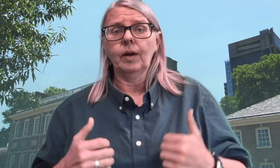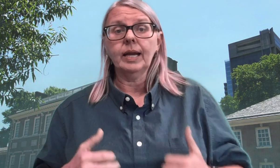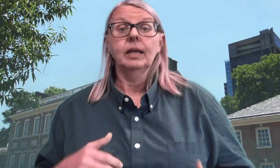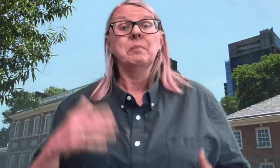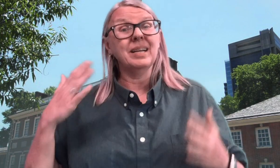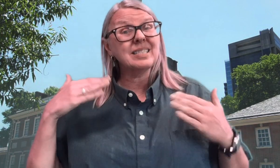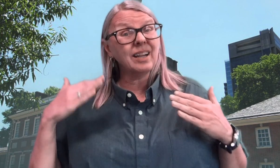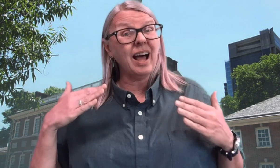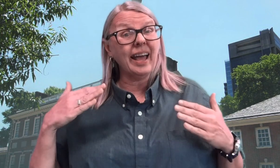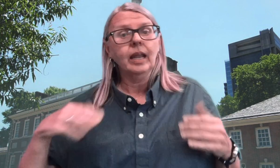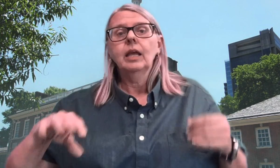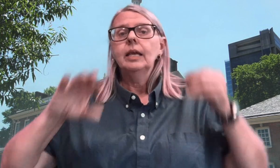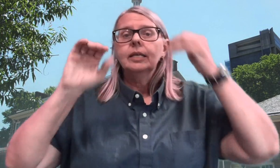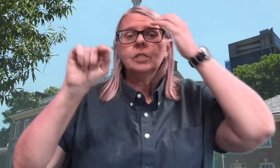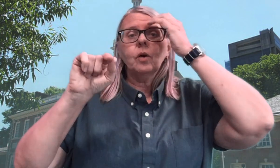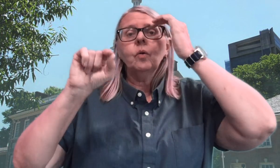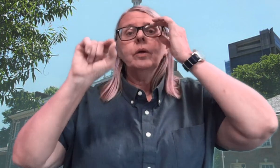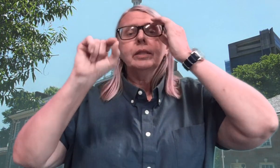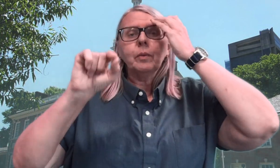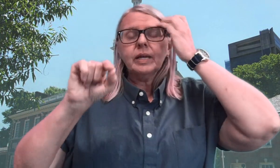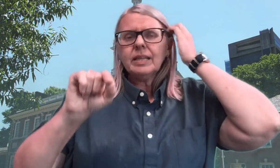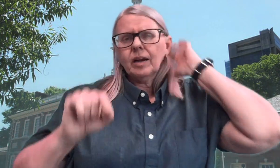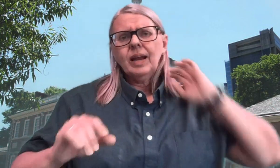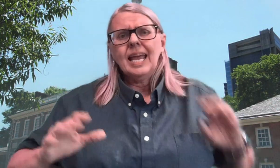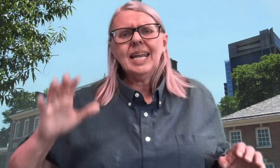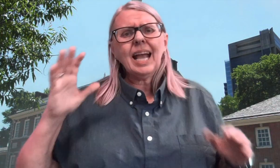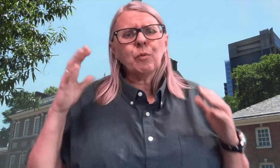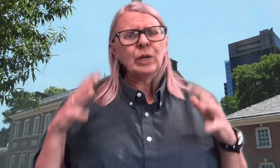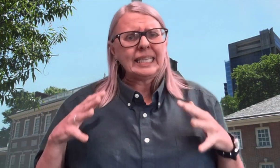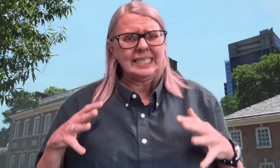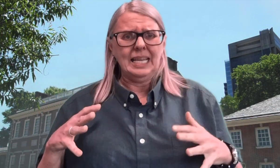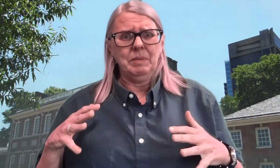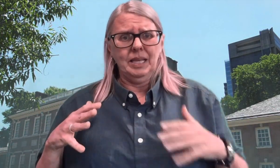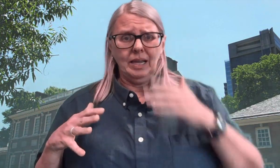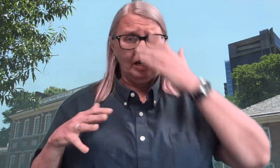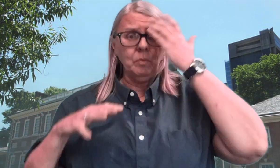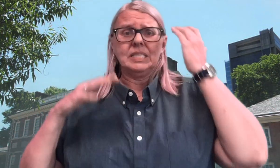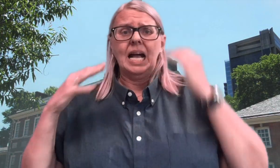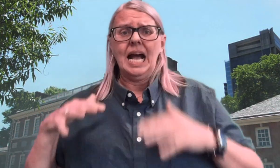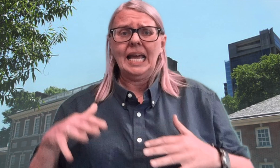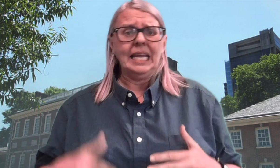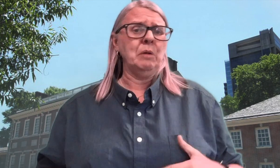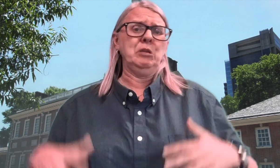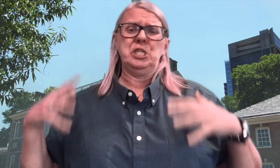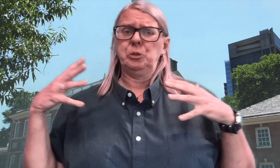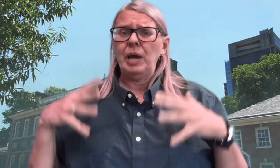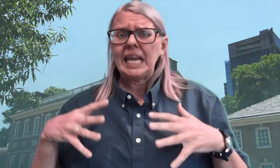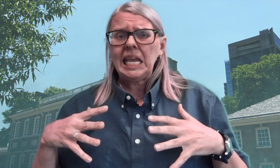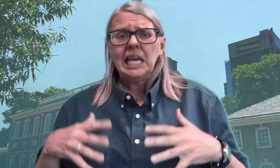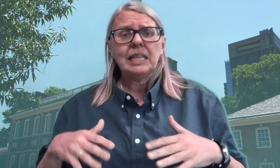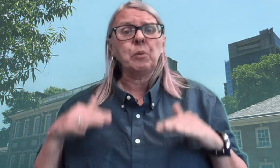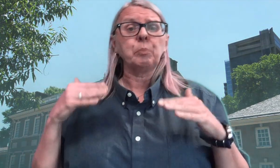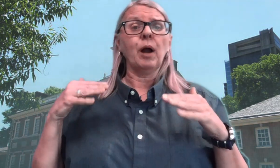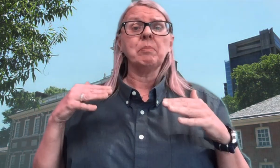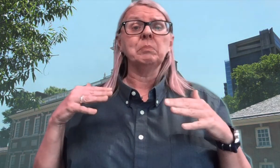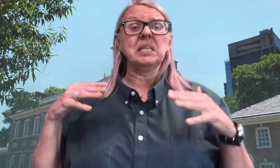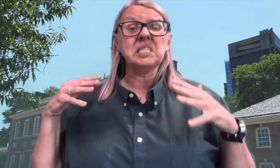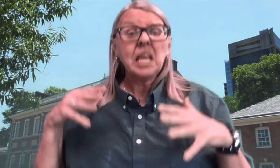right? But it is a little hot. So they were in there and it got really steamy in there. It was hot. It was sweaty. They were probably stinky.